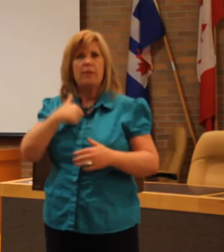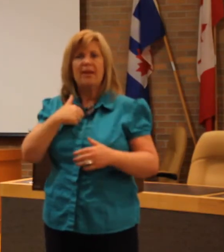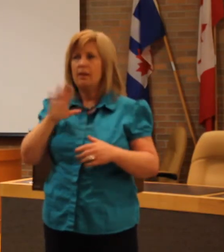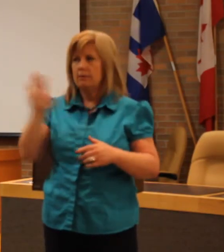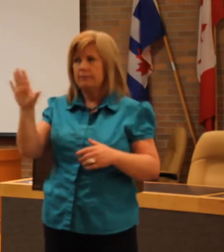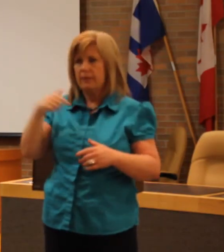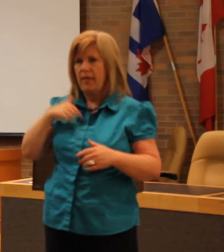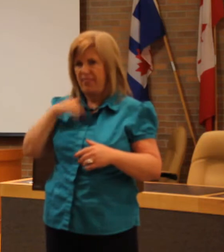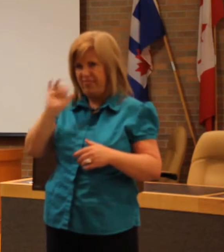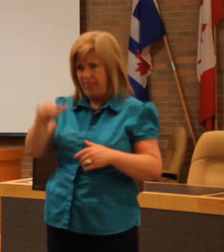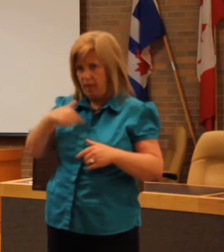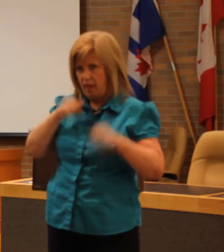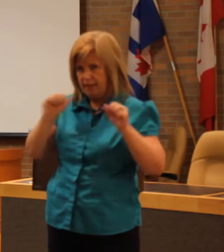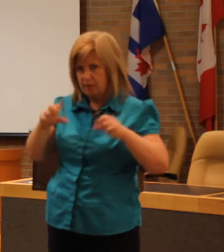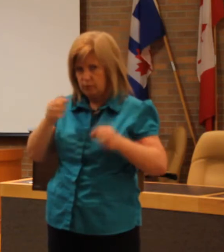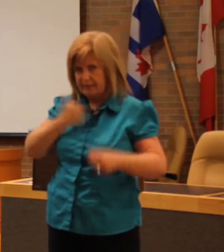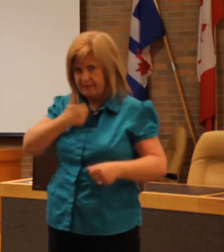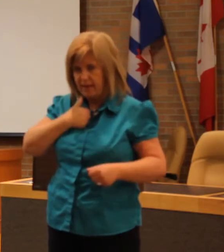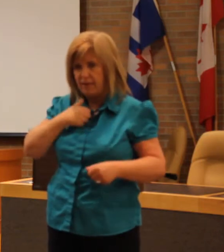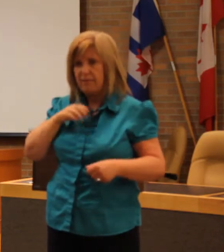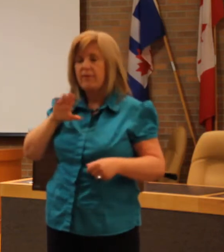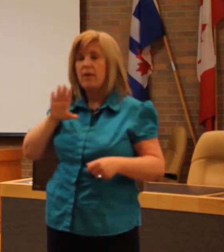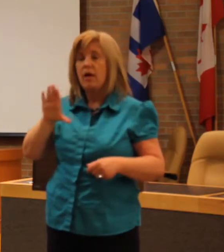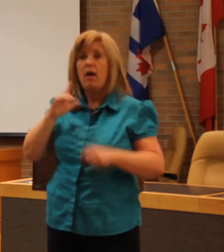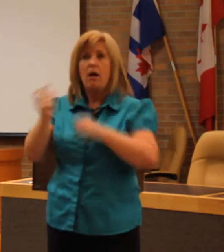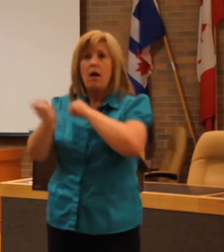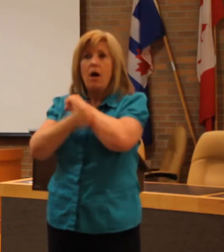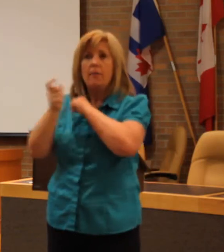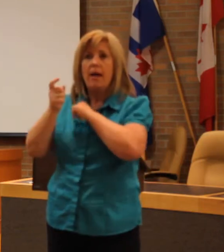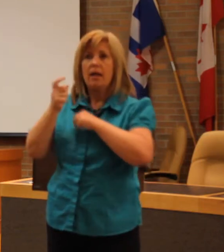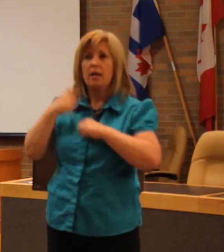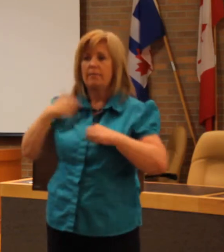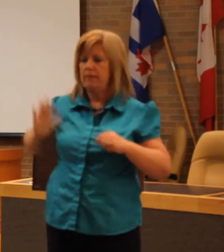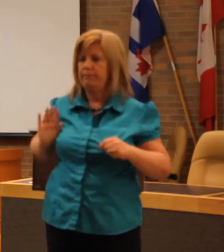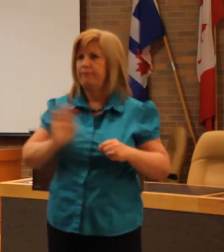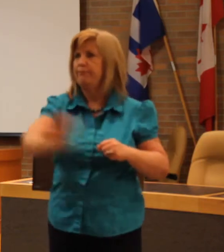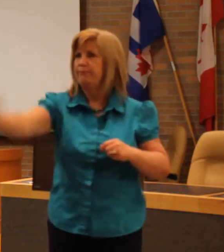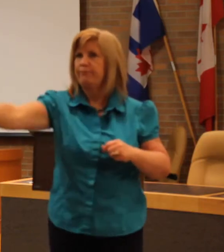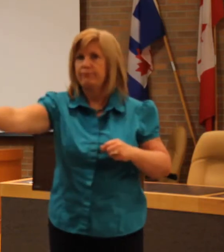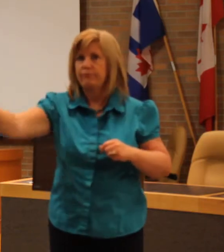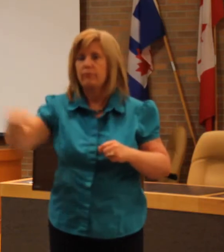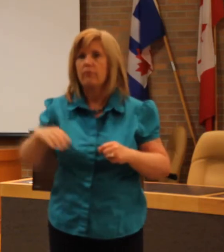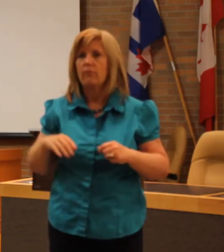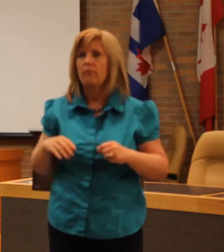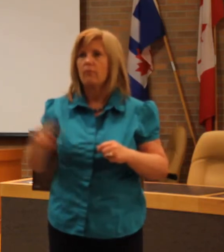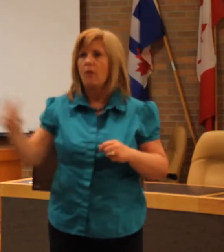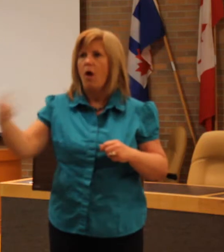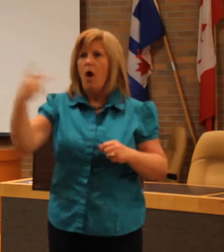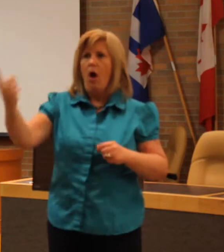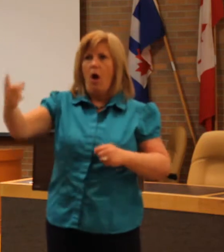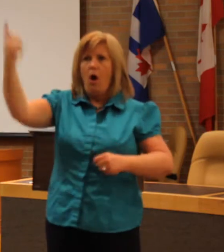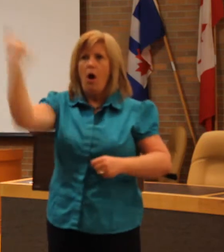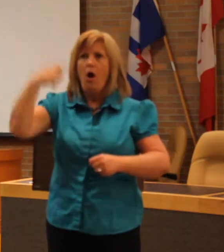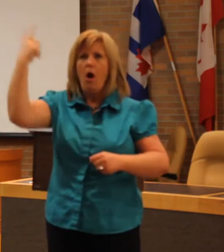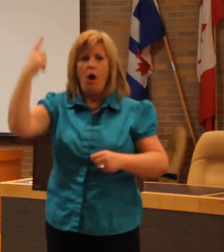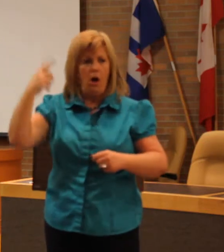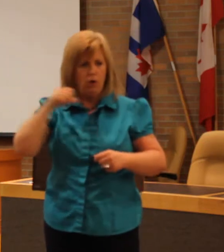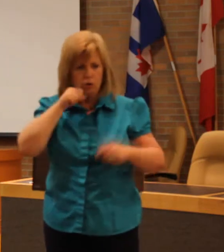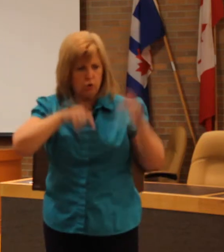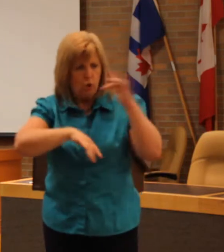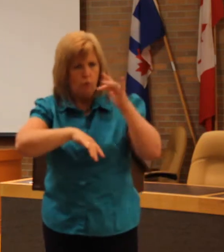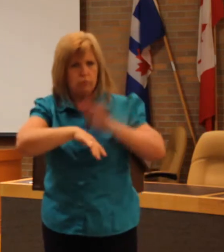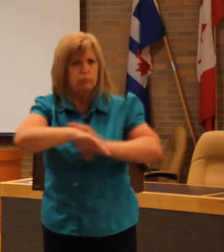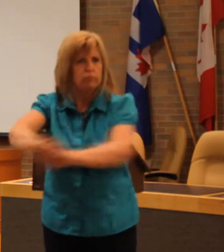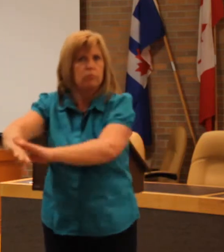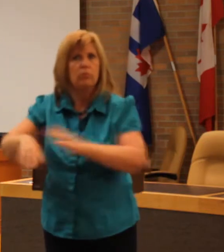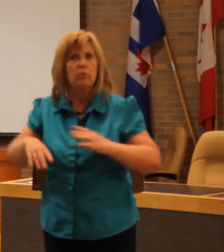of washing my own breasts, so automatically I pushed her hand away. And she scolded me and she said, don't push my